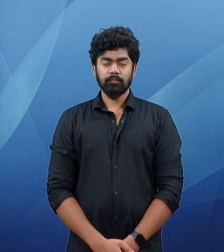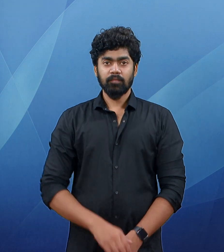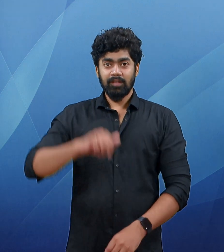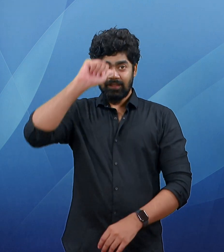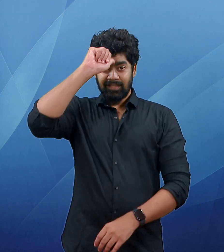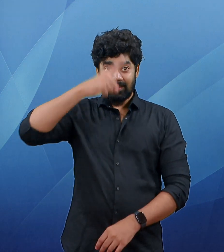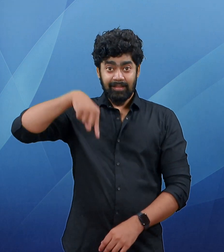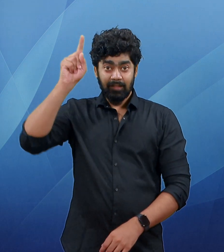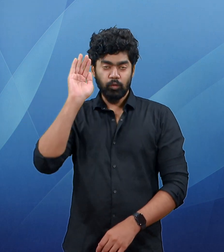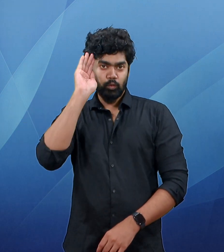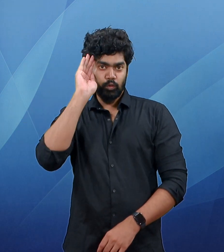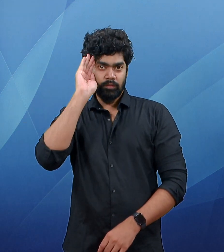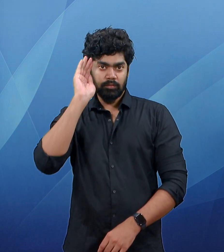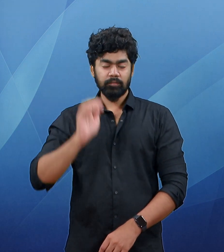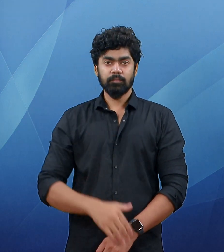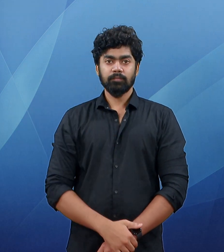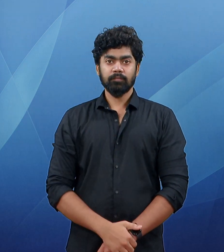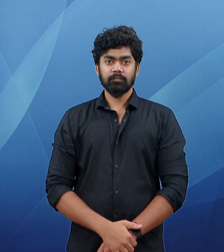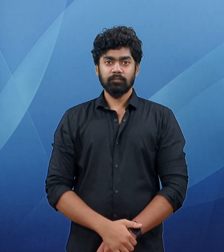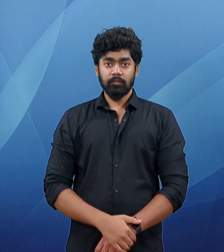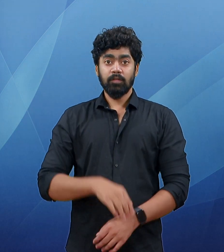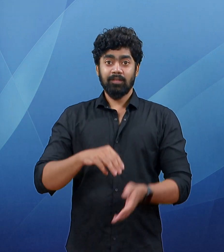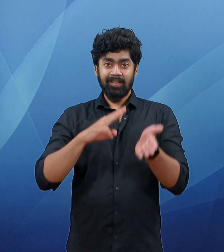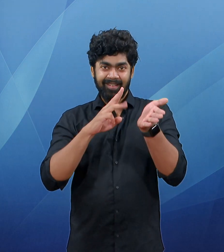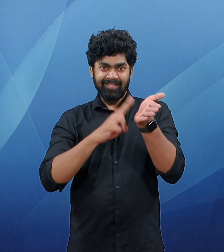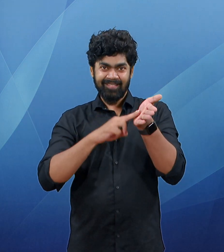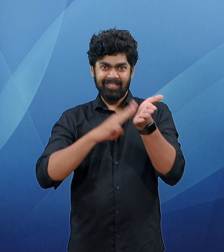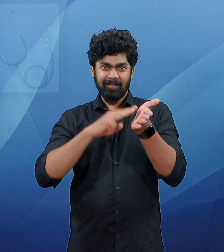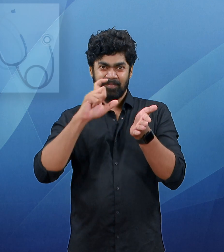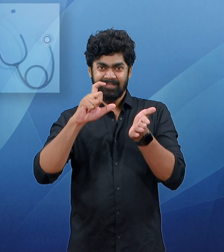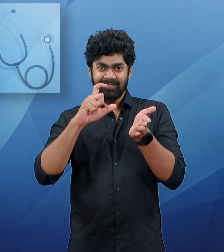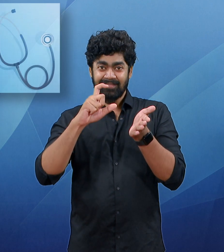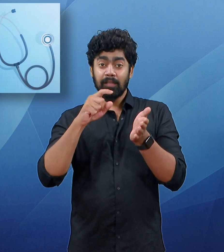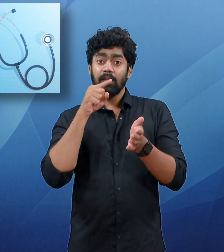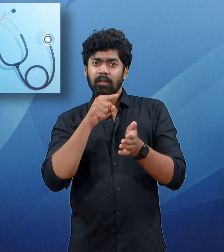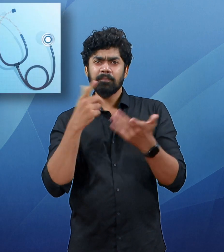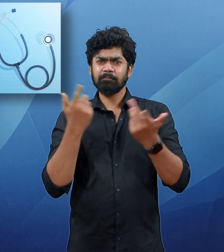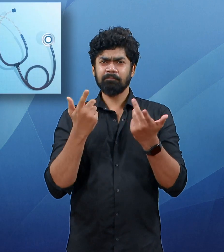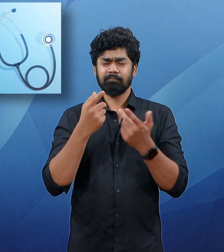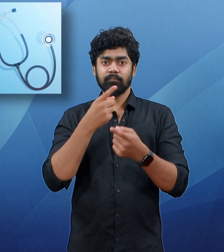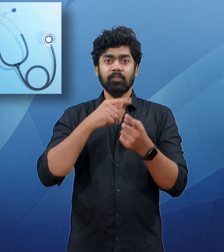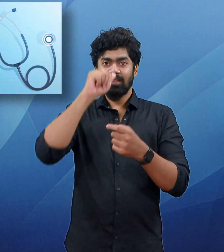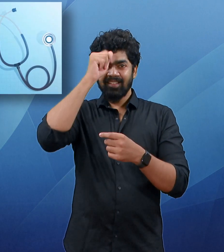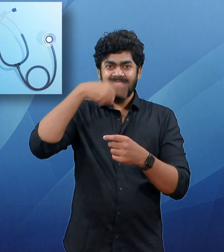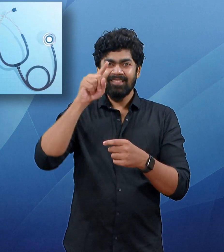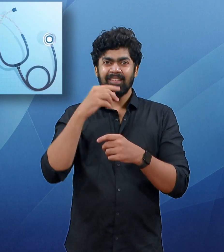over to national news the national medical commission nmc the regulatory body for medical education and medical